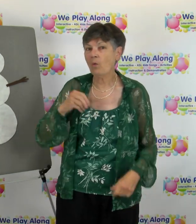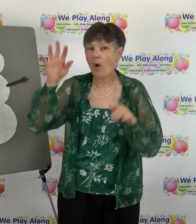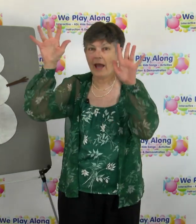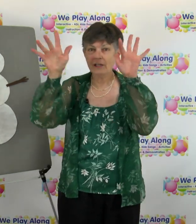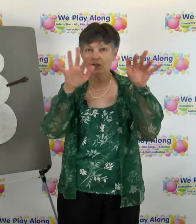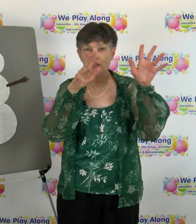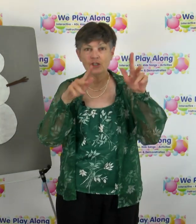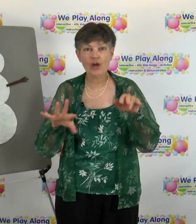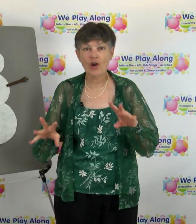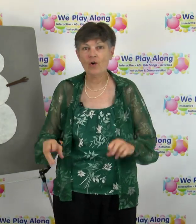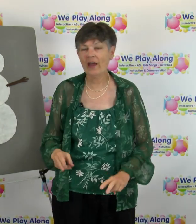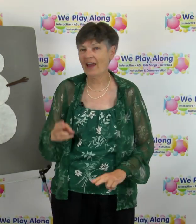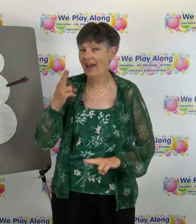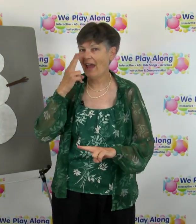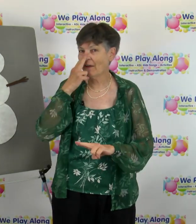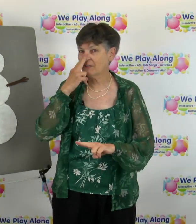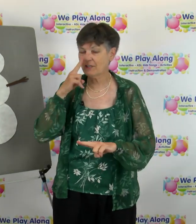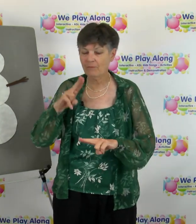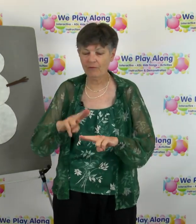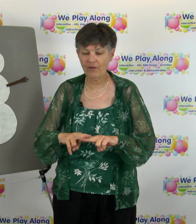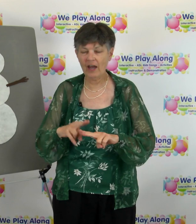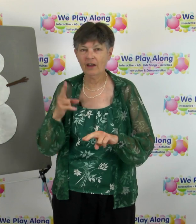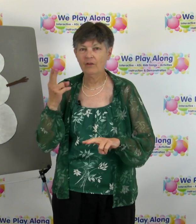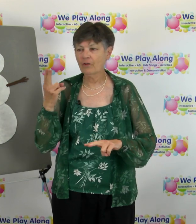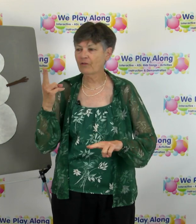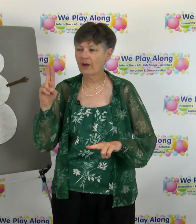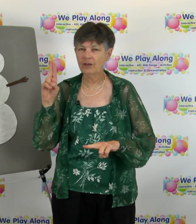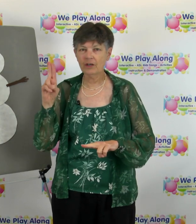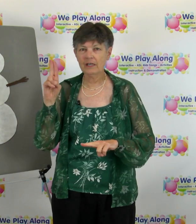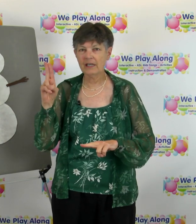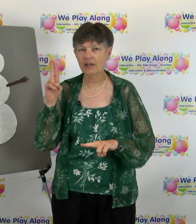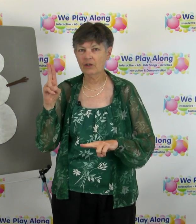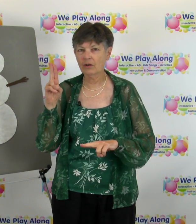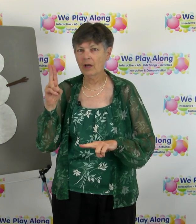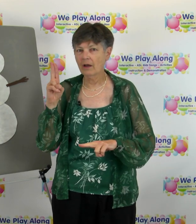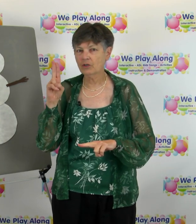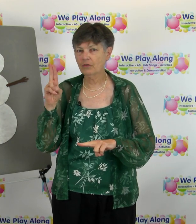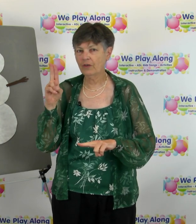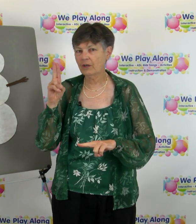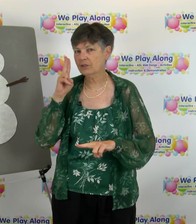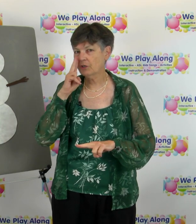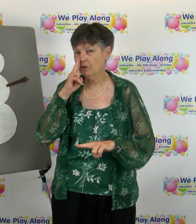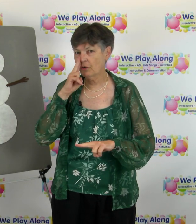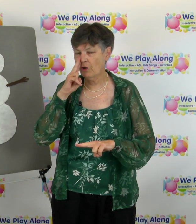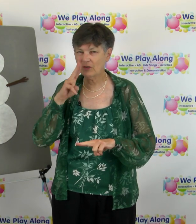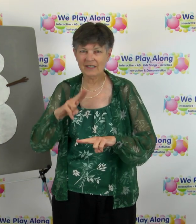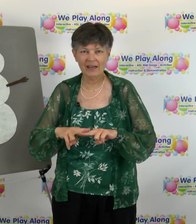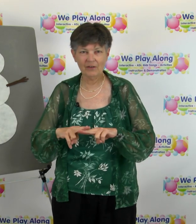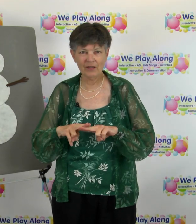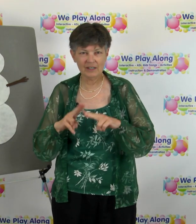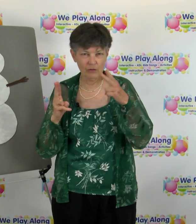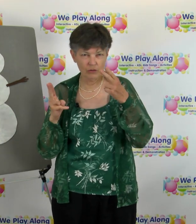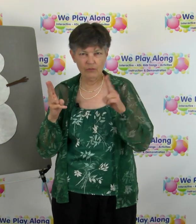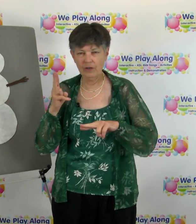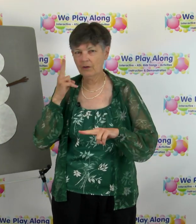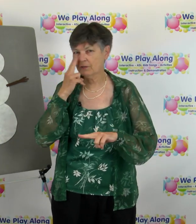white snow and have some fun for fun you're gonna take your two fingers to your nose and down to these other two fingers